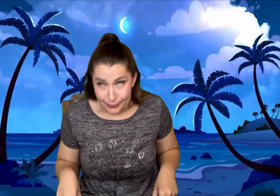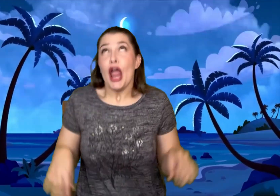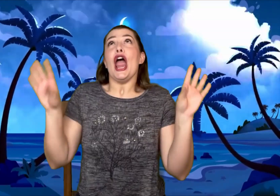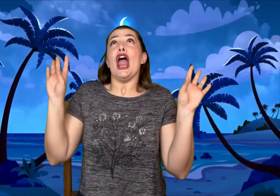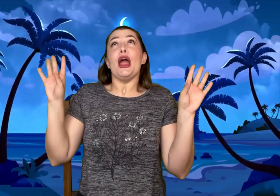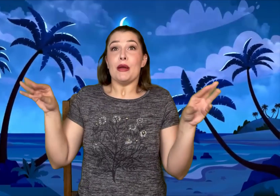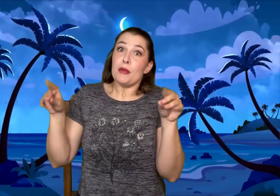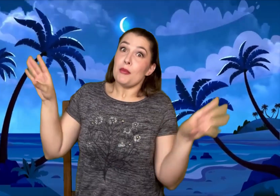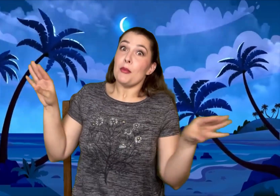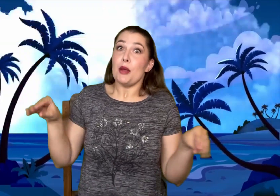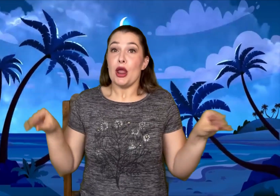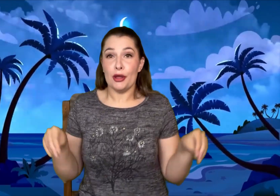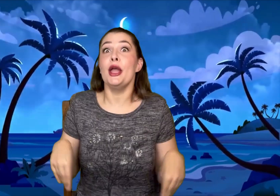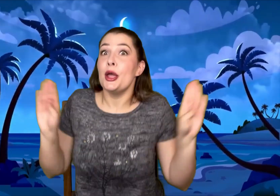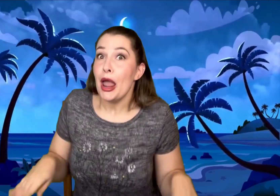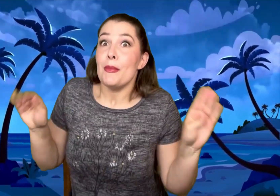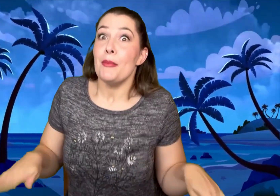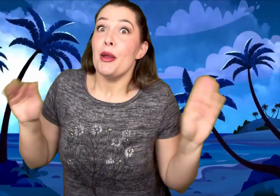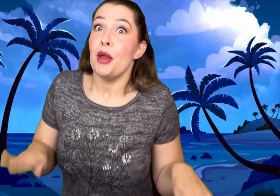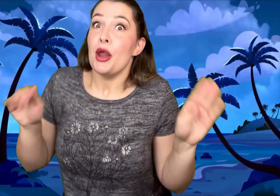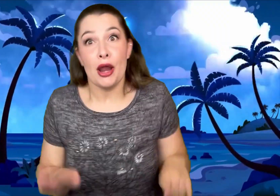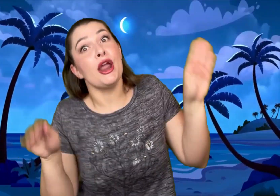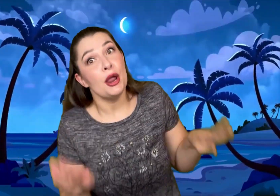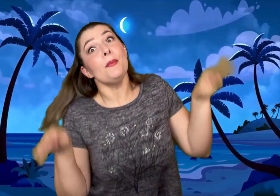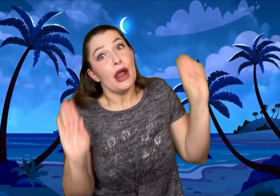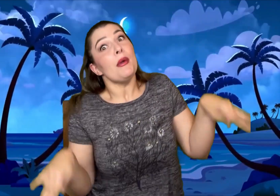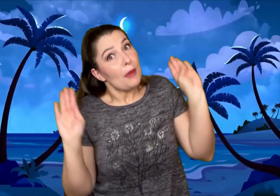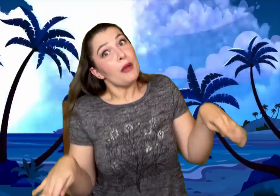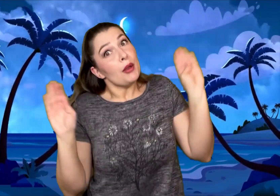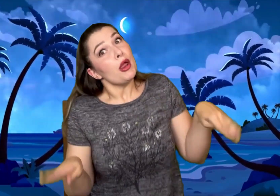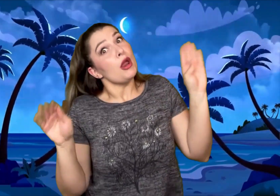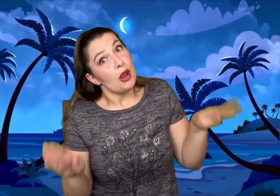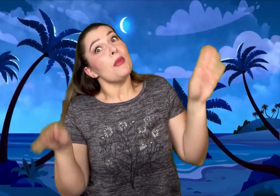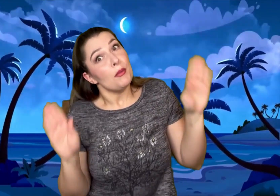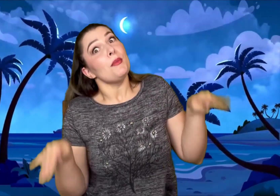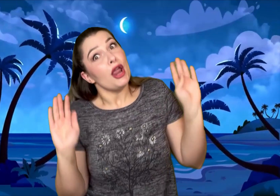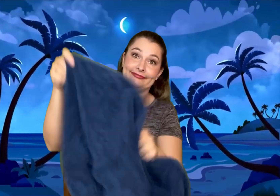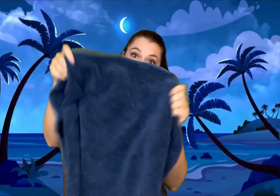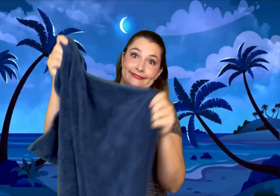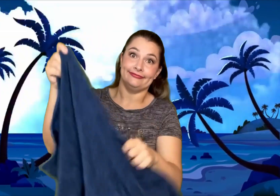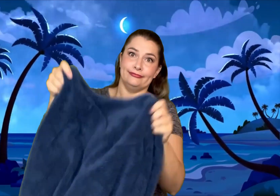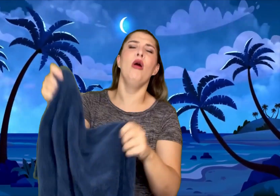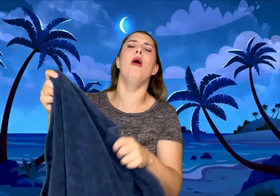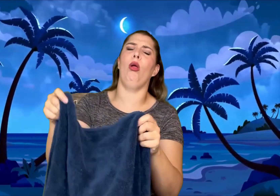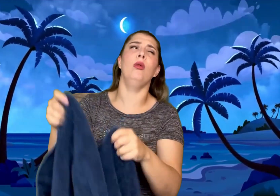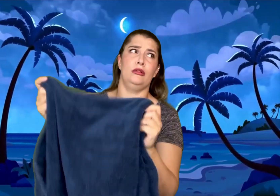It's hot! Oh, oh, oh,